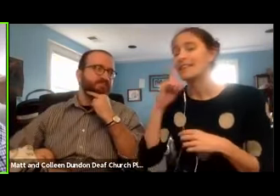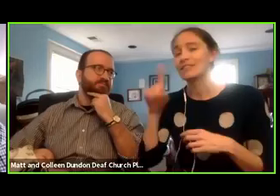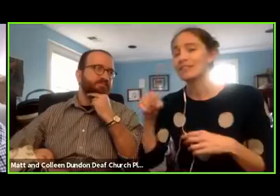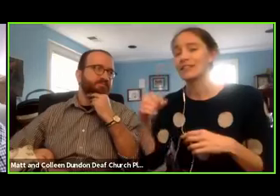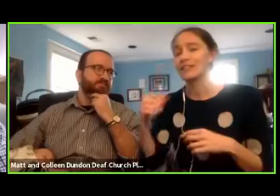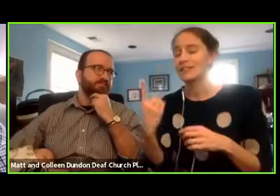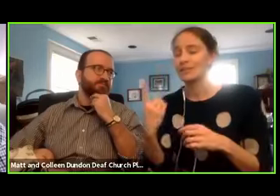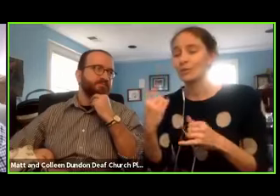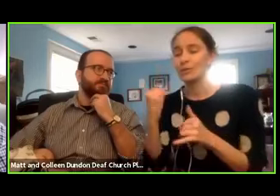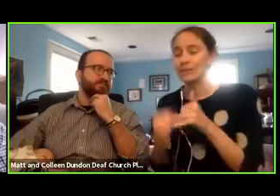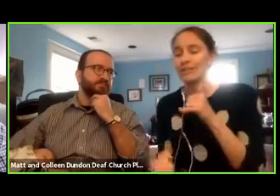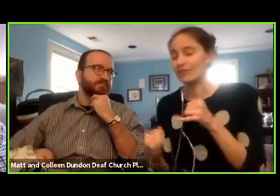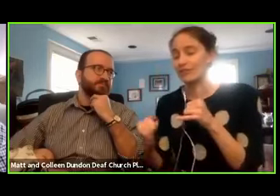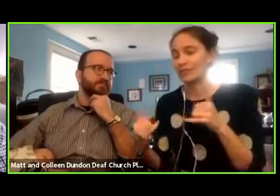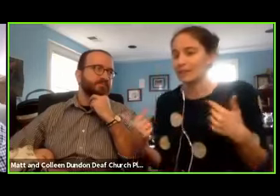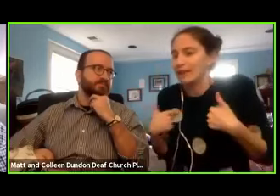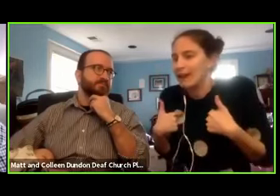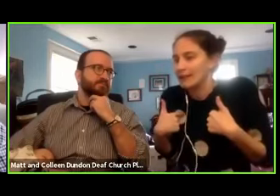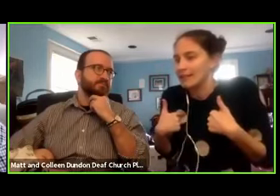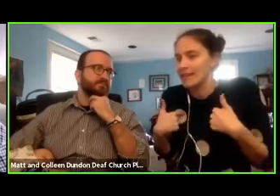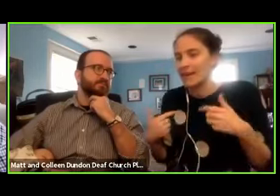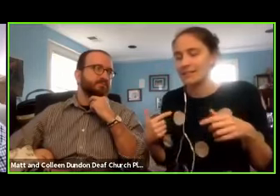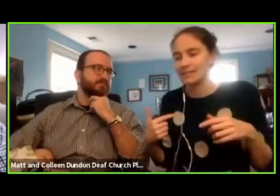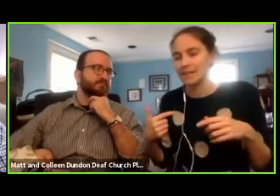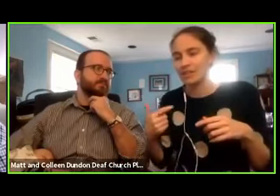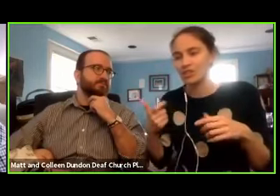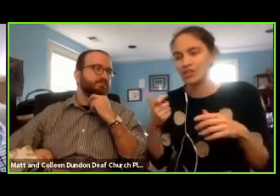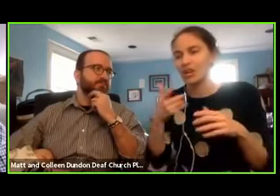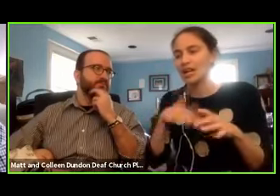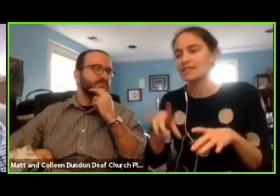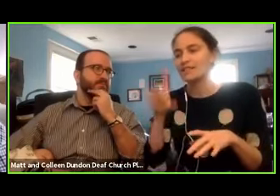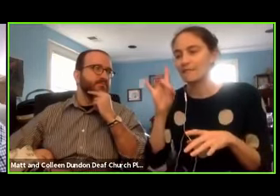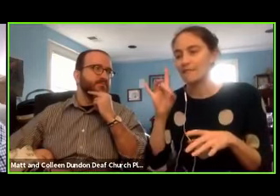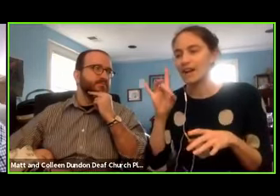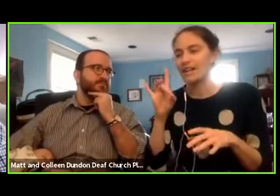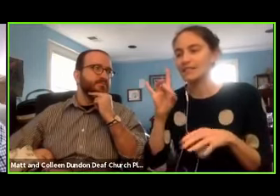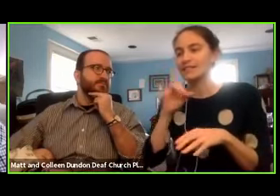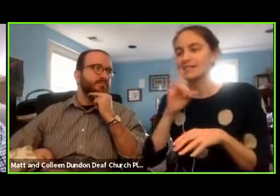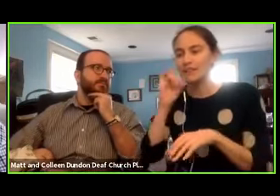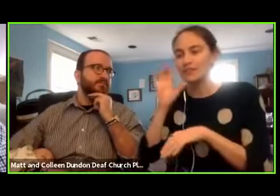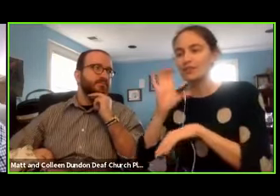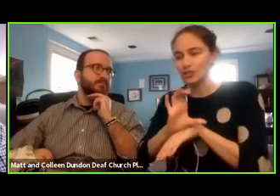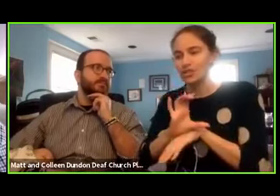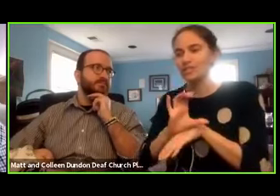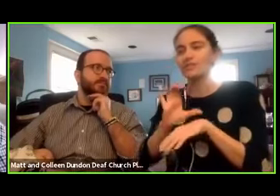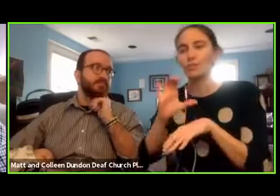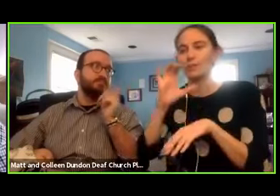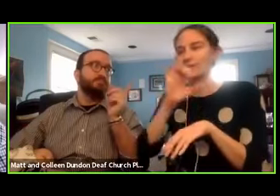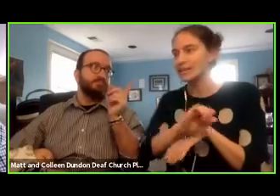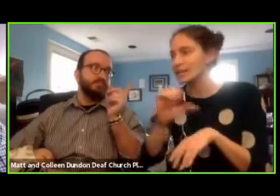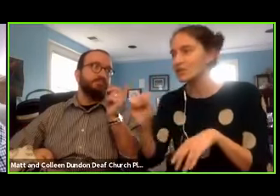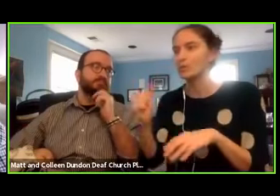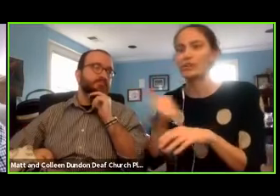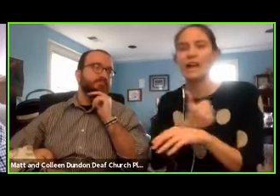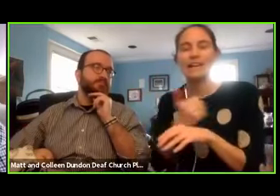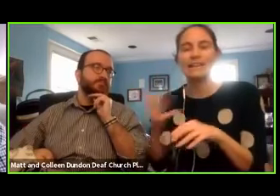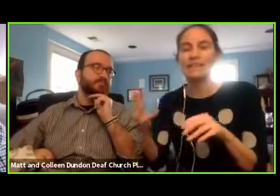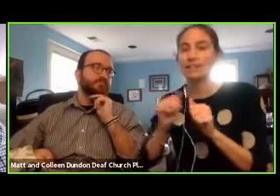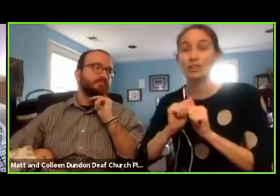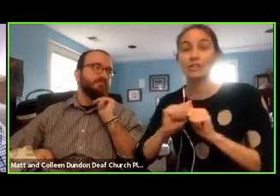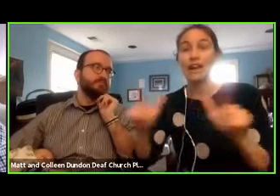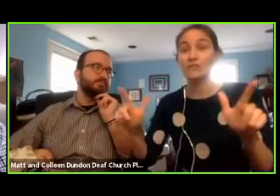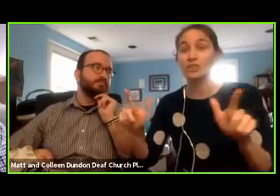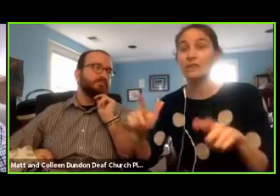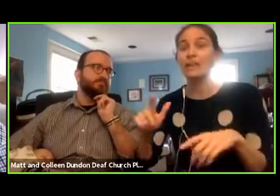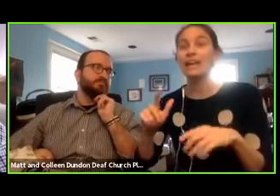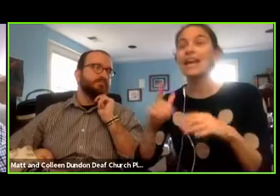I think the, the only thing for that I'd like to add is that just trying to find deaf churches or Sunday schools or anything